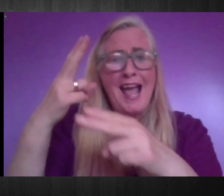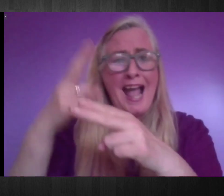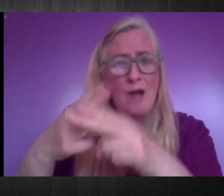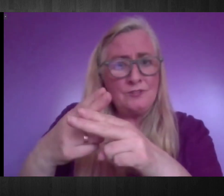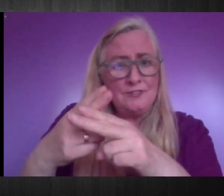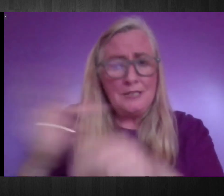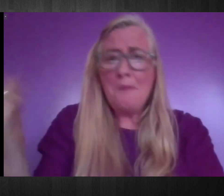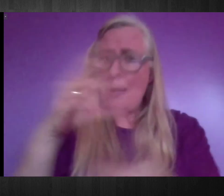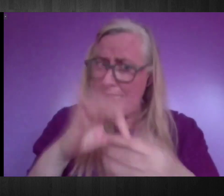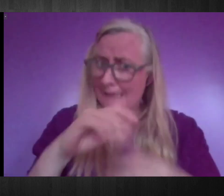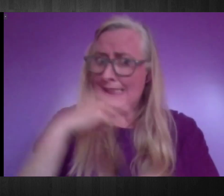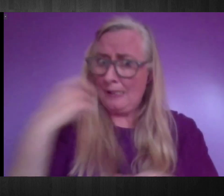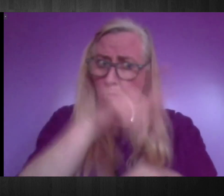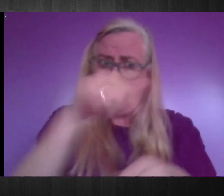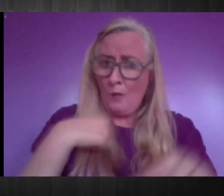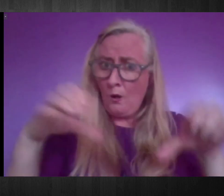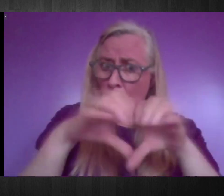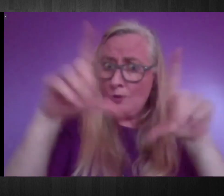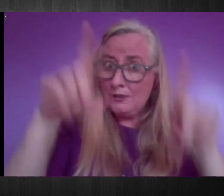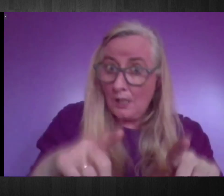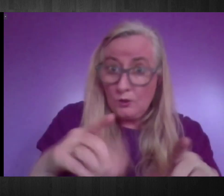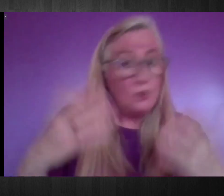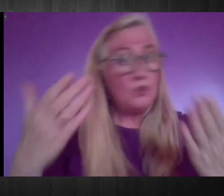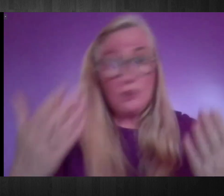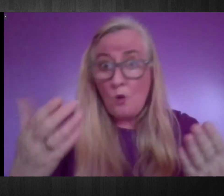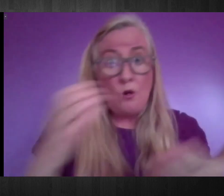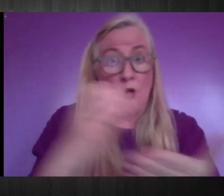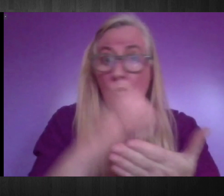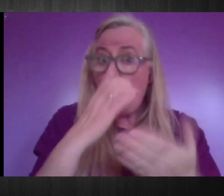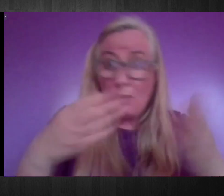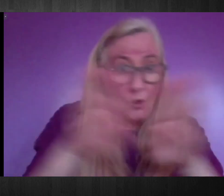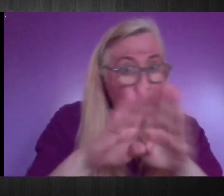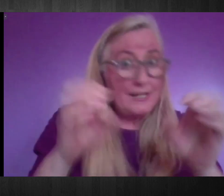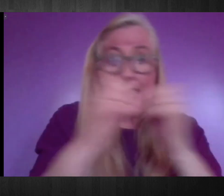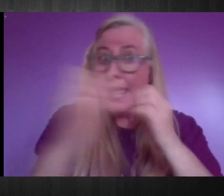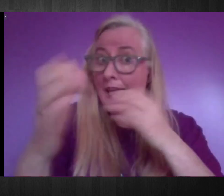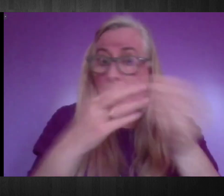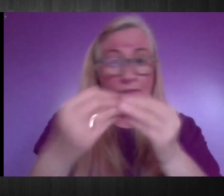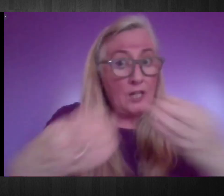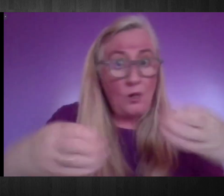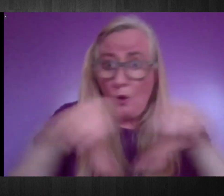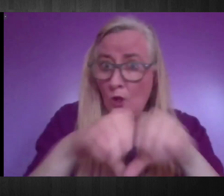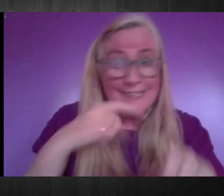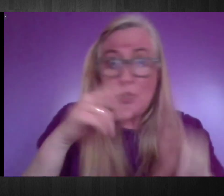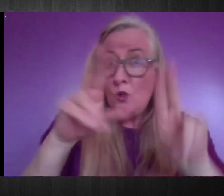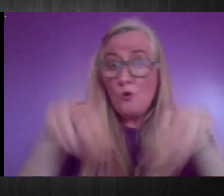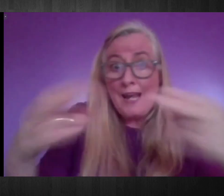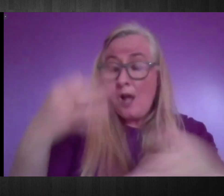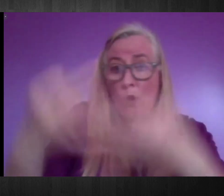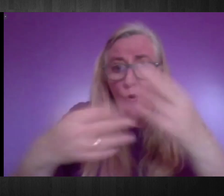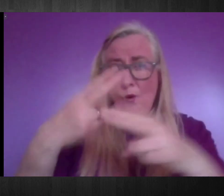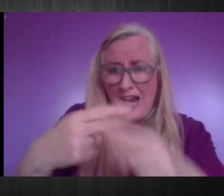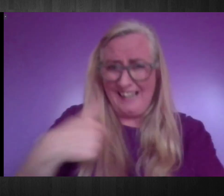on lockdown, so the poor was westlaw, and everything was slow, so then they said, oh, you can't go out, so I said one day,